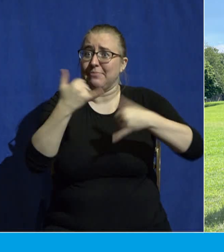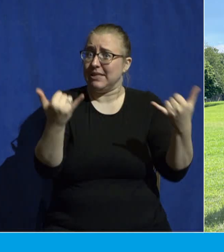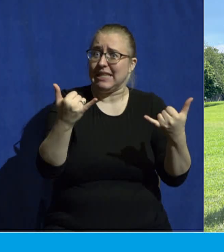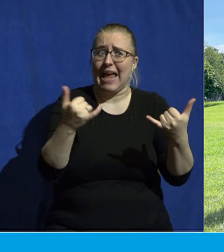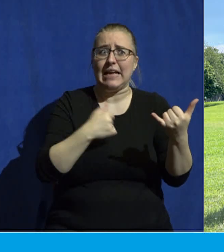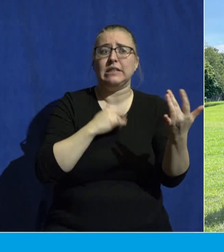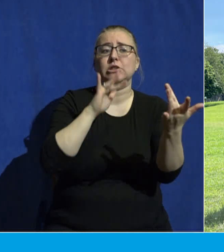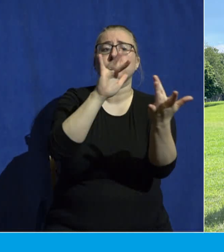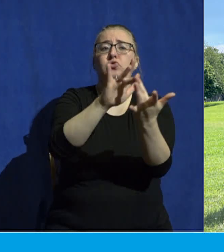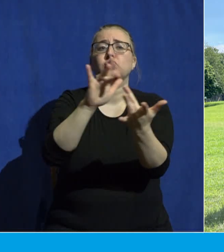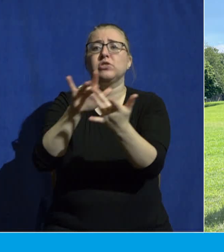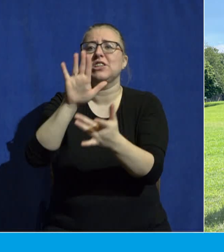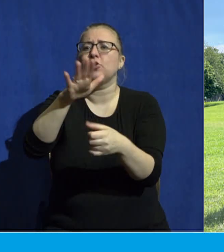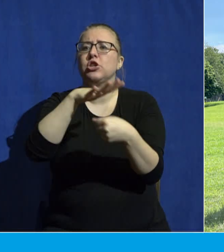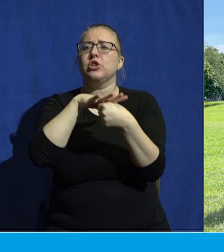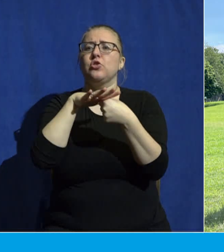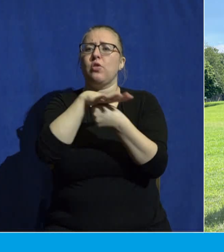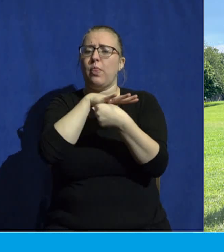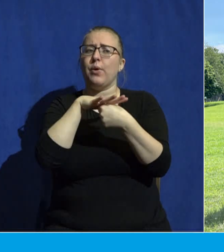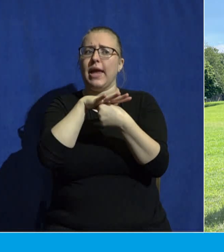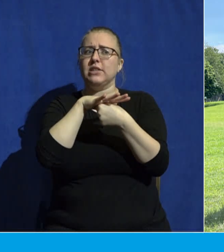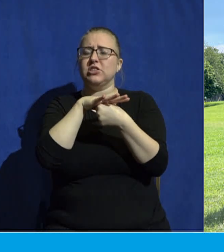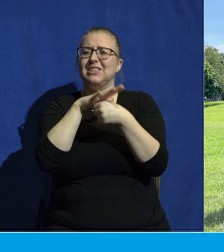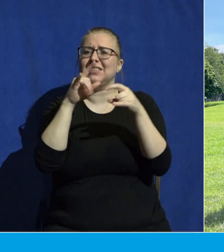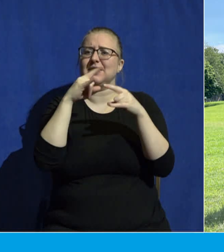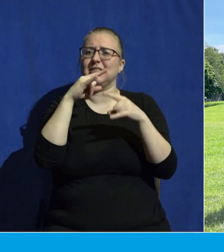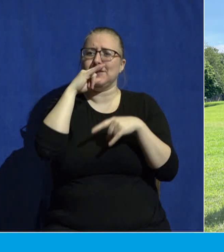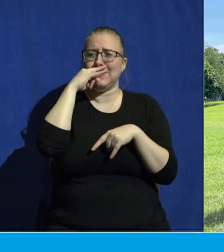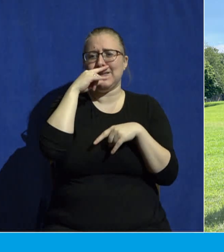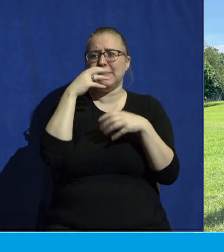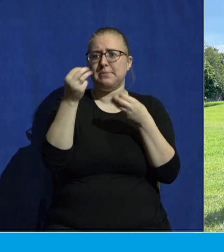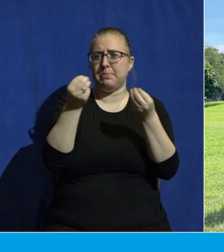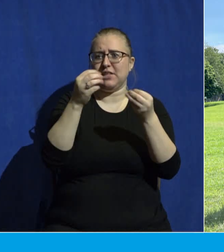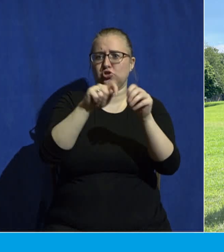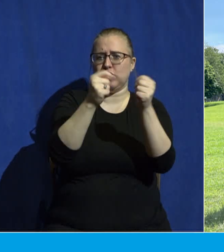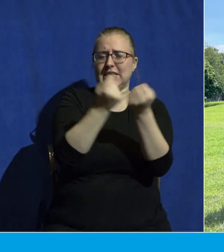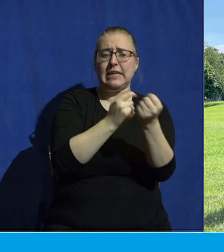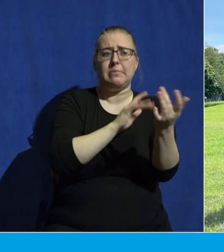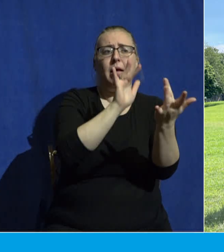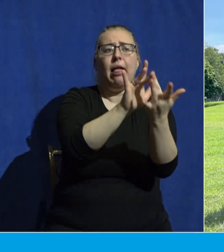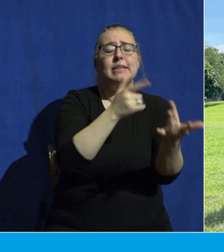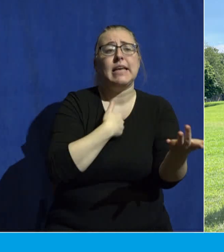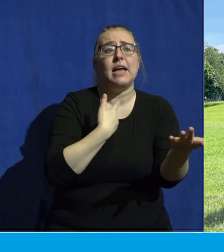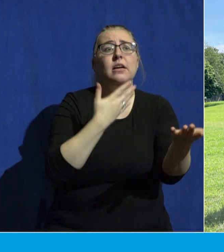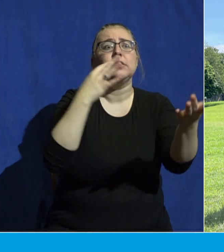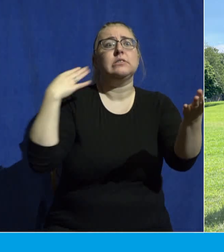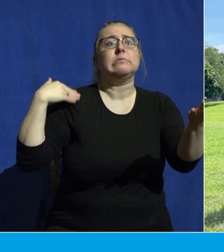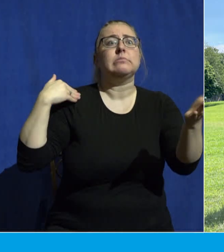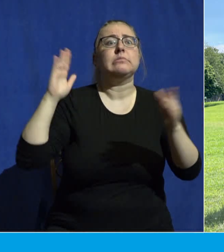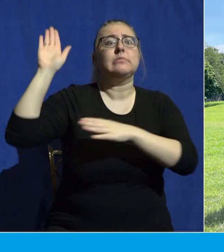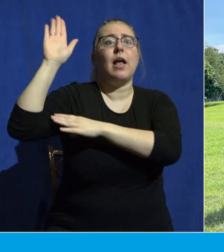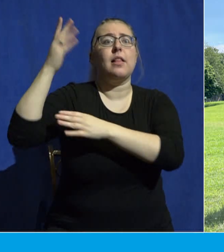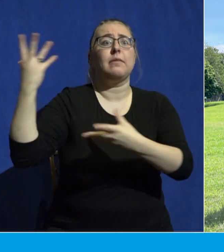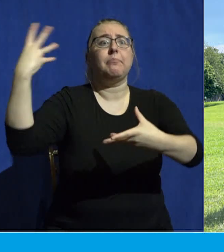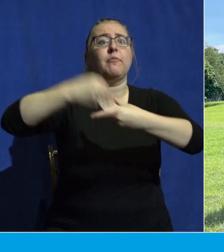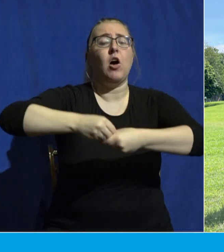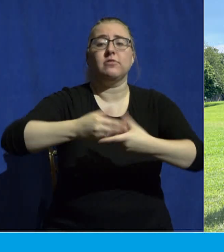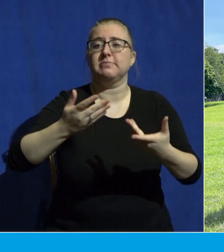out to your location's kids ministry team leader and say, put me in coach. Just email them. That's all you got to say. Header,